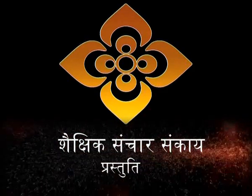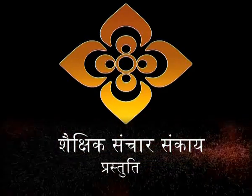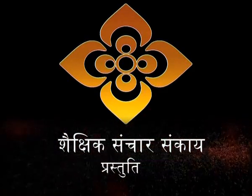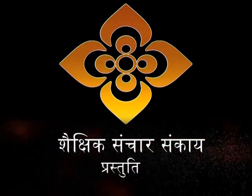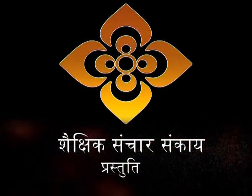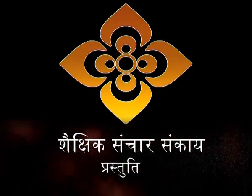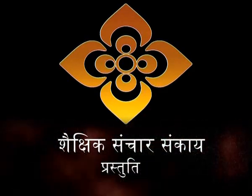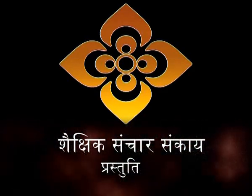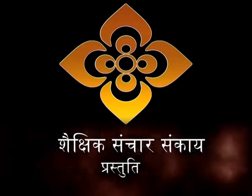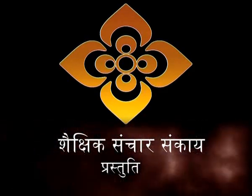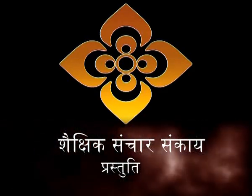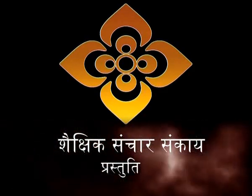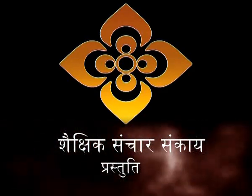Thank you. Thank you.